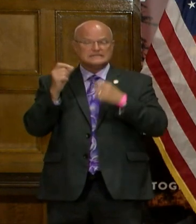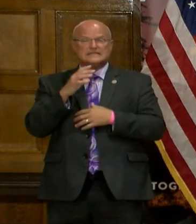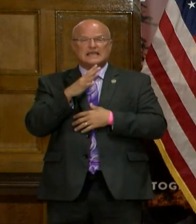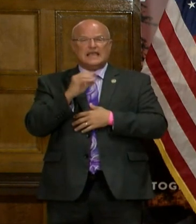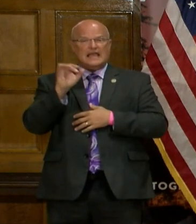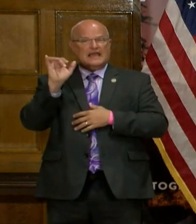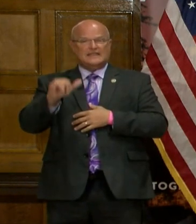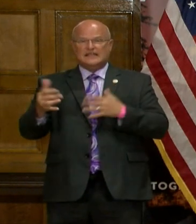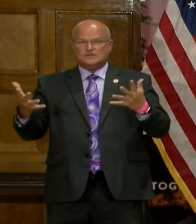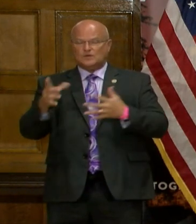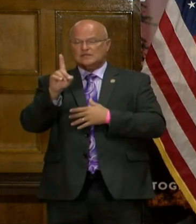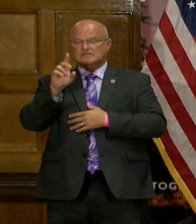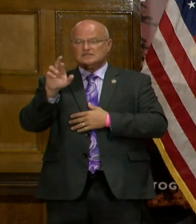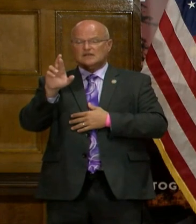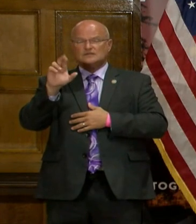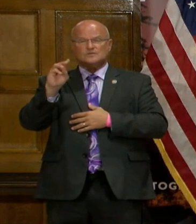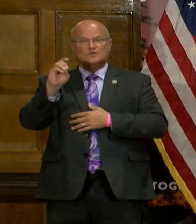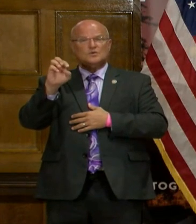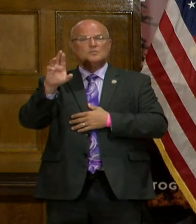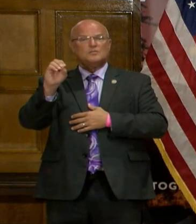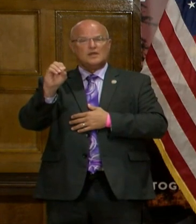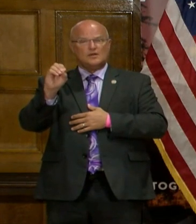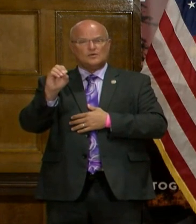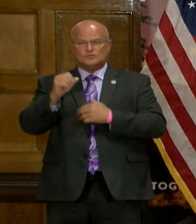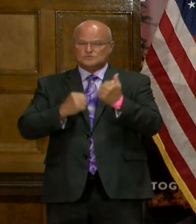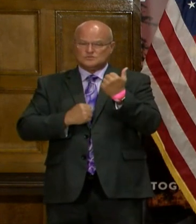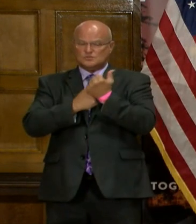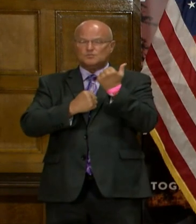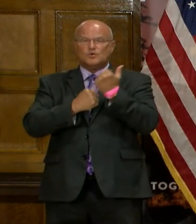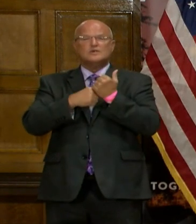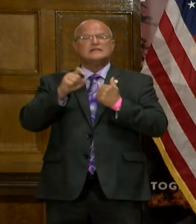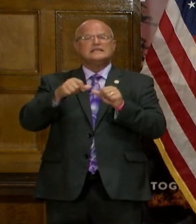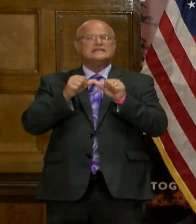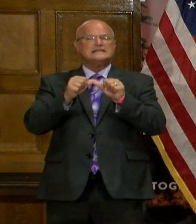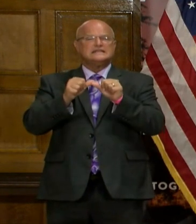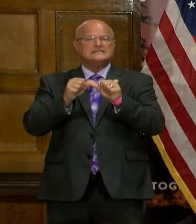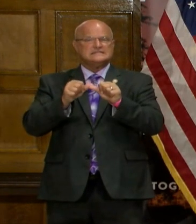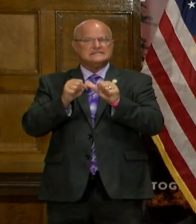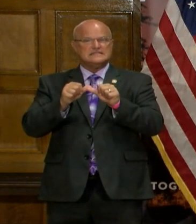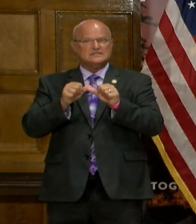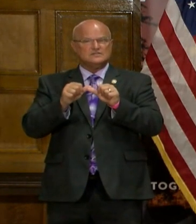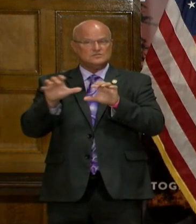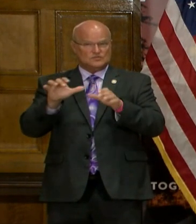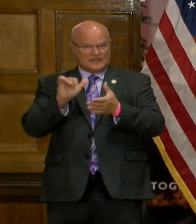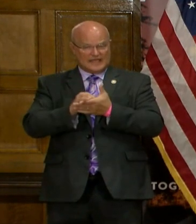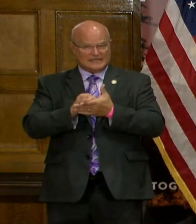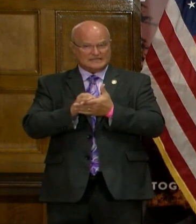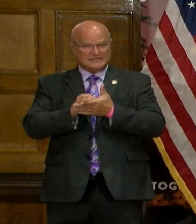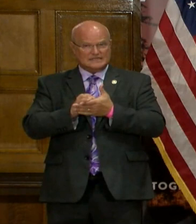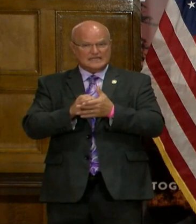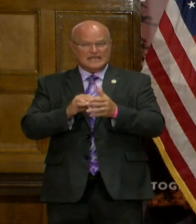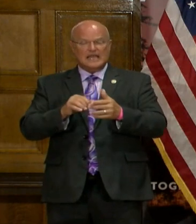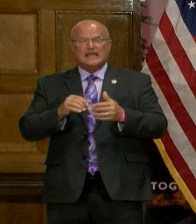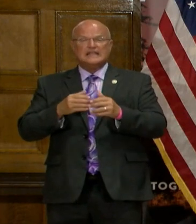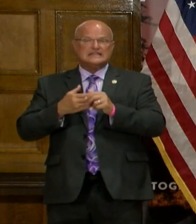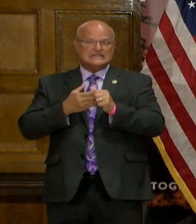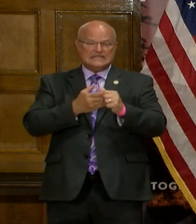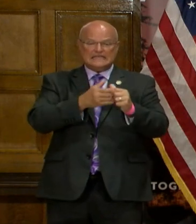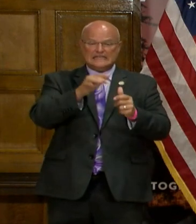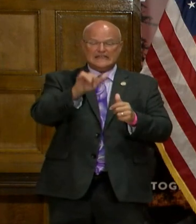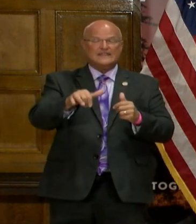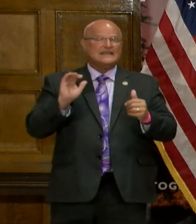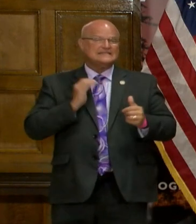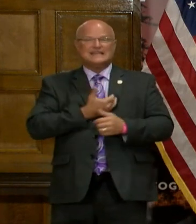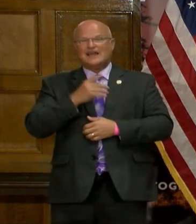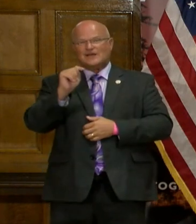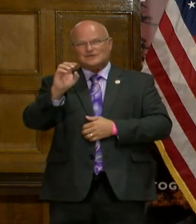that's what Dr. Romero is certainly advocating. We need to continue to do that and lead in that because that's the tool we